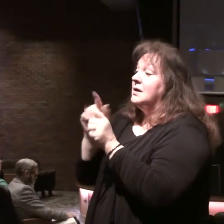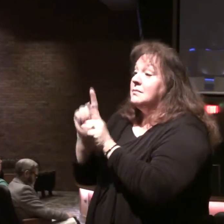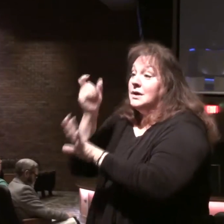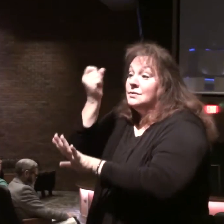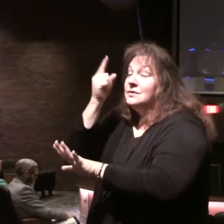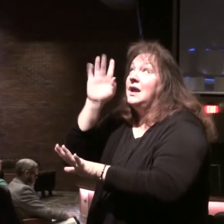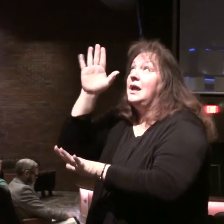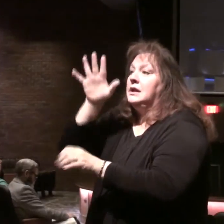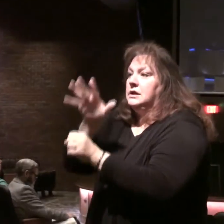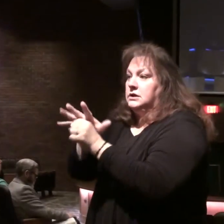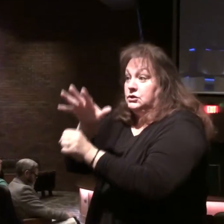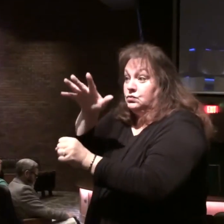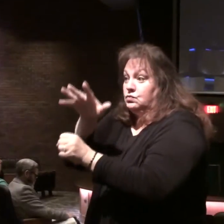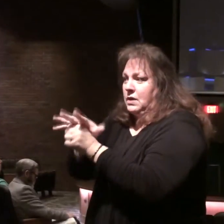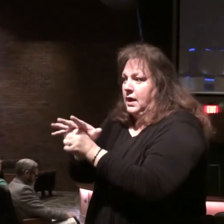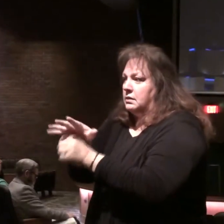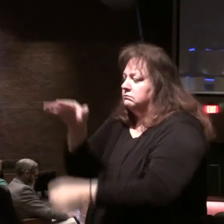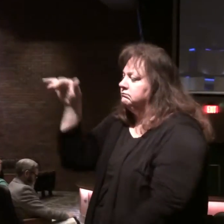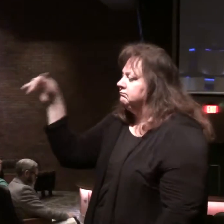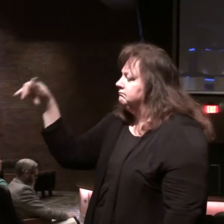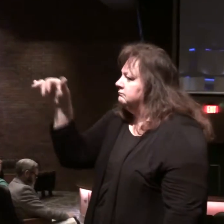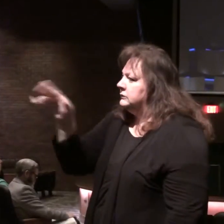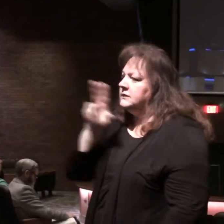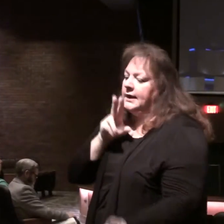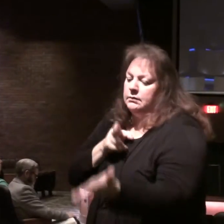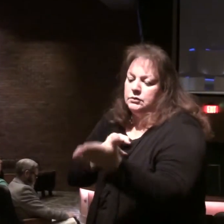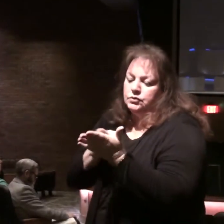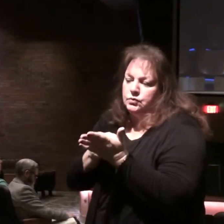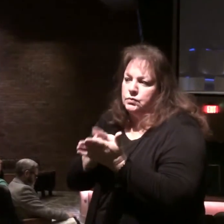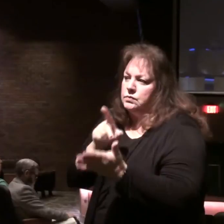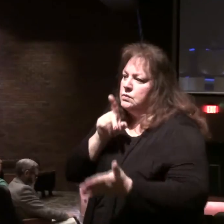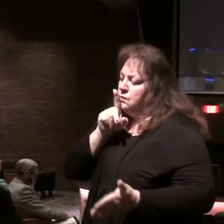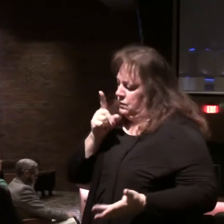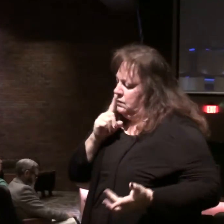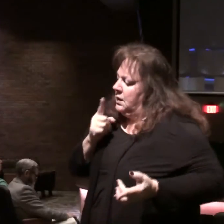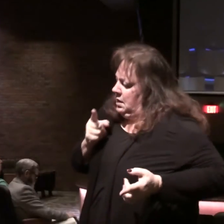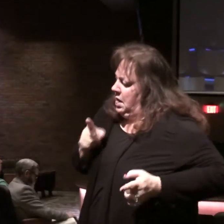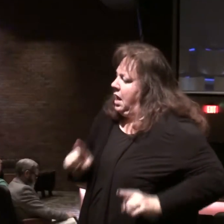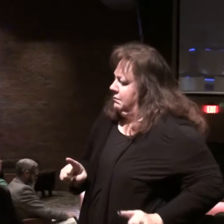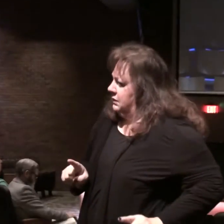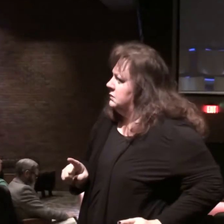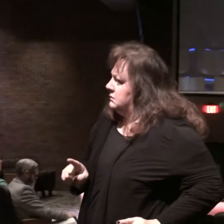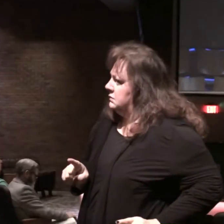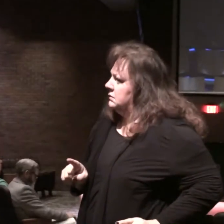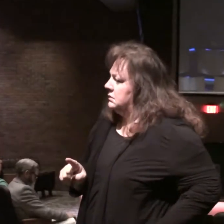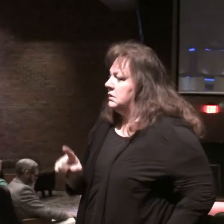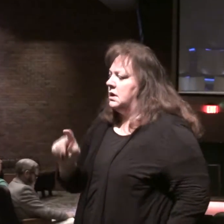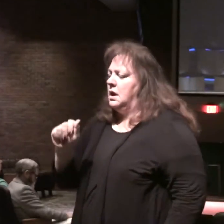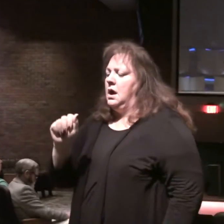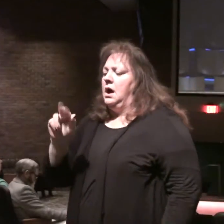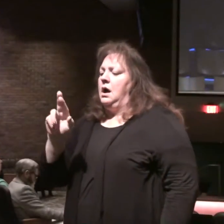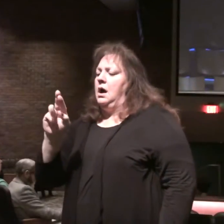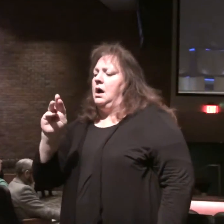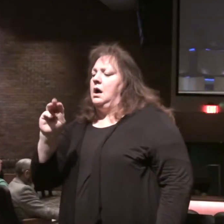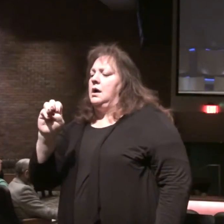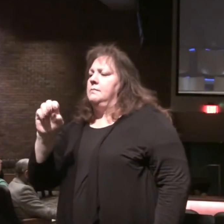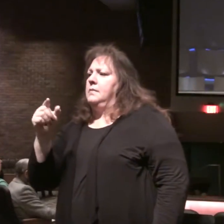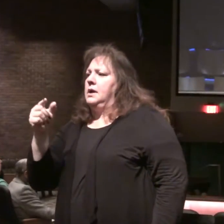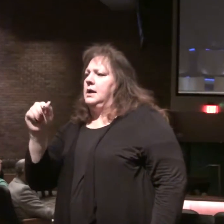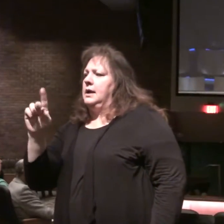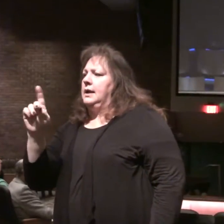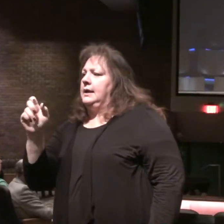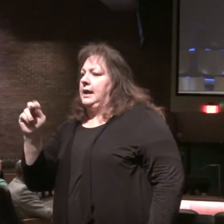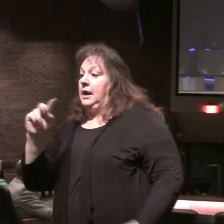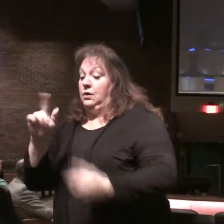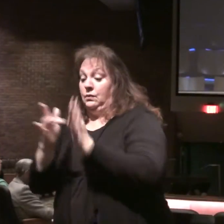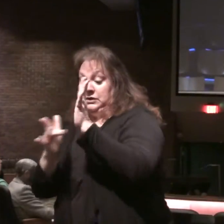is just as weak and just as sure. So Armageddon, the time of Christ,